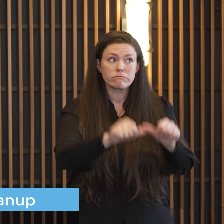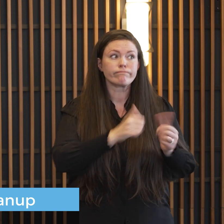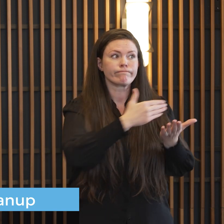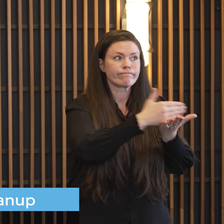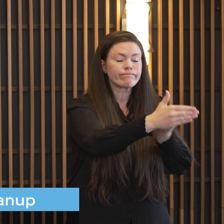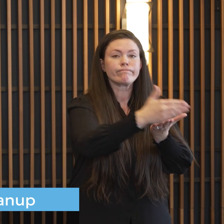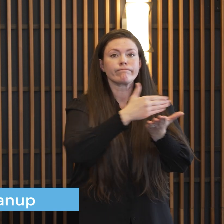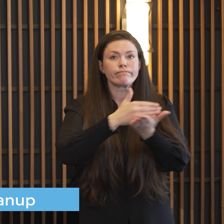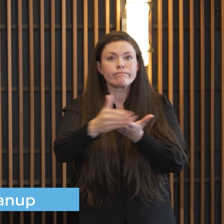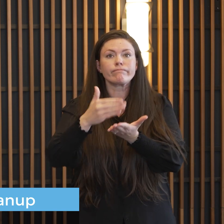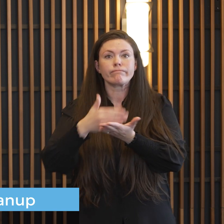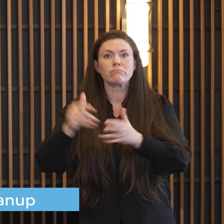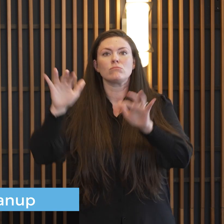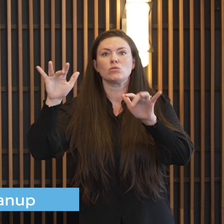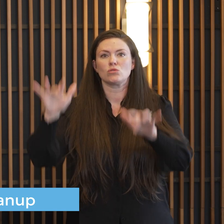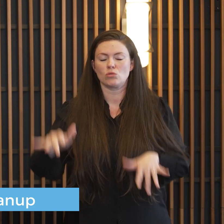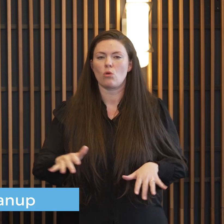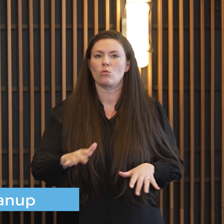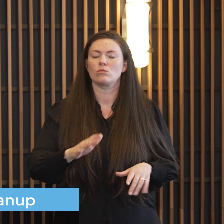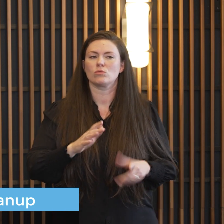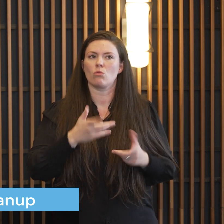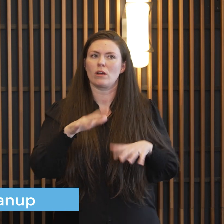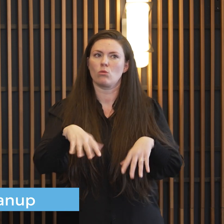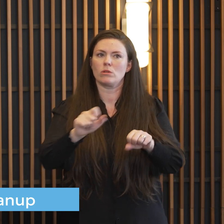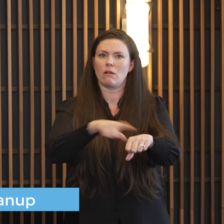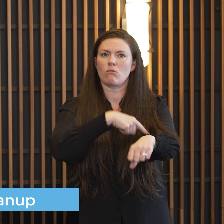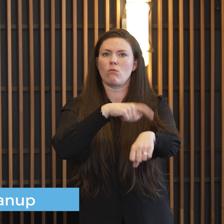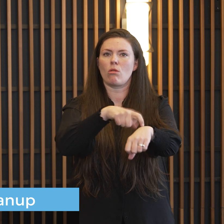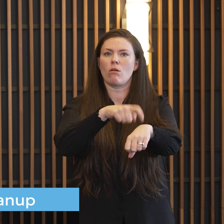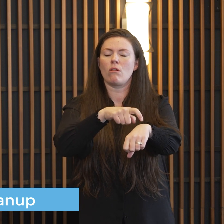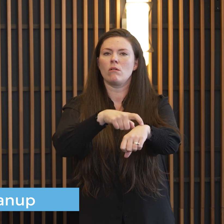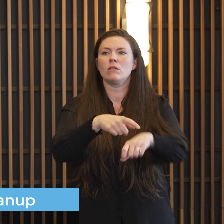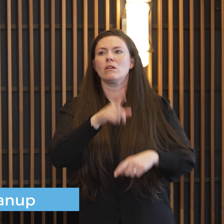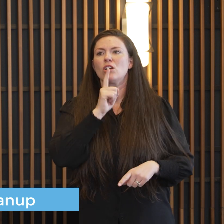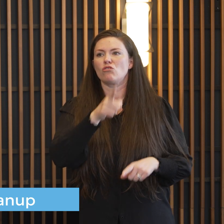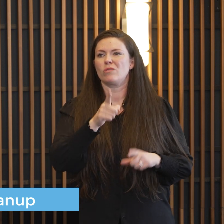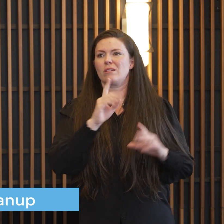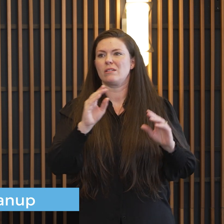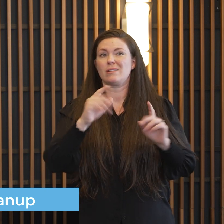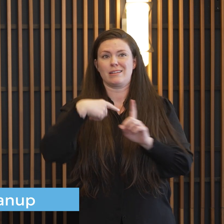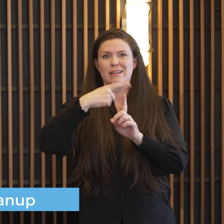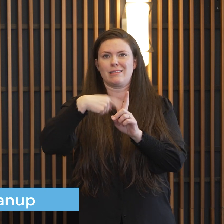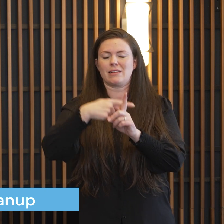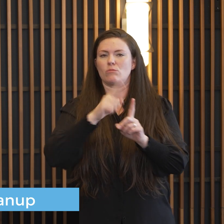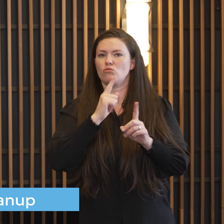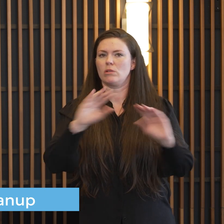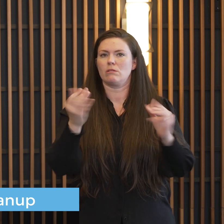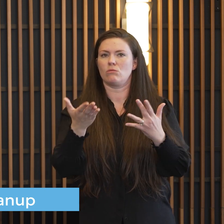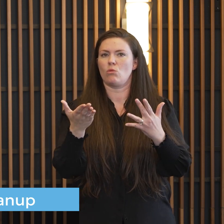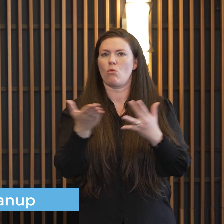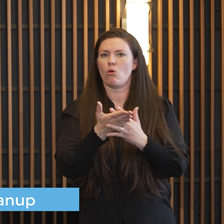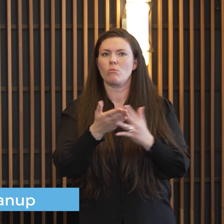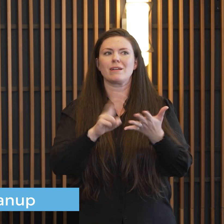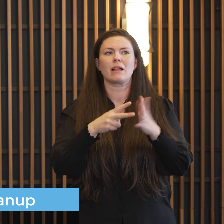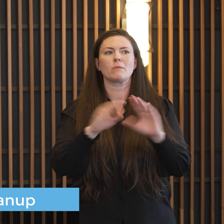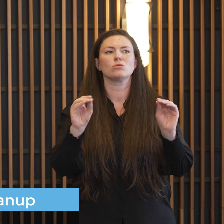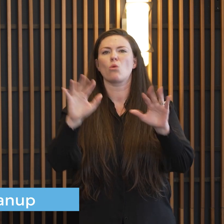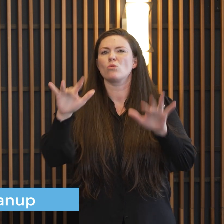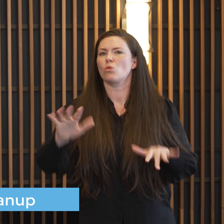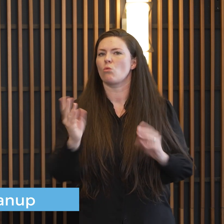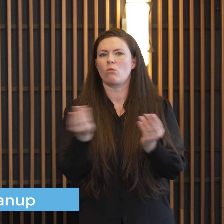just because there's so much out there and it doesn't look like there's a reprieve in temperatures to where we're gonna get some good good melting